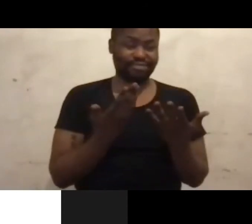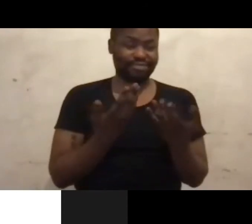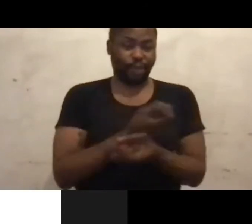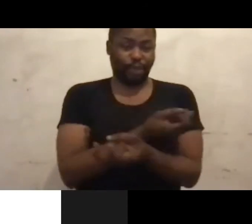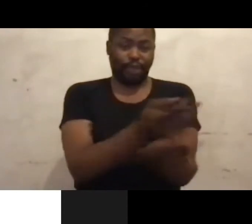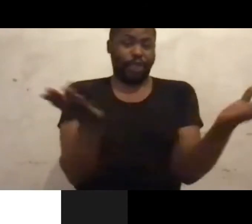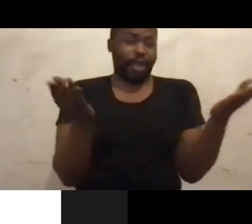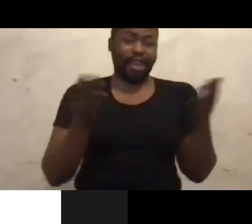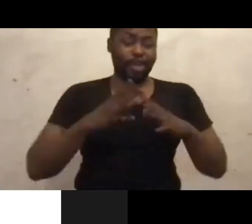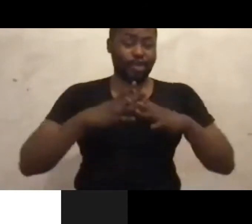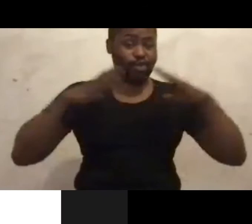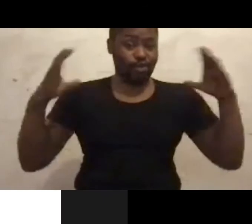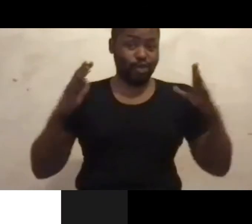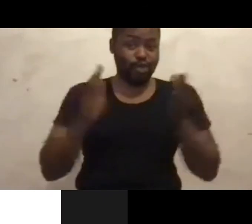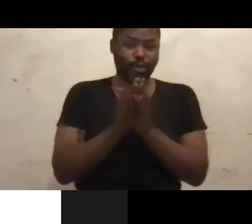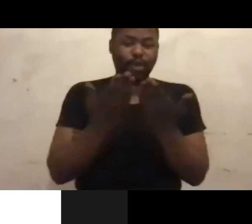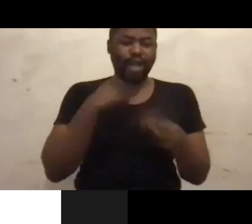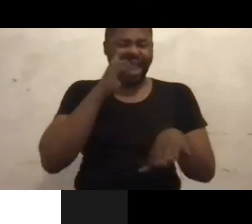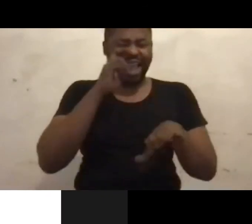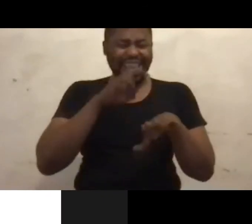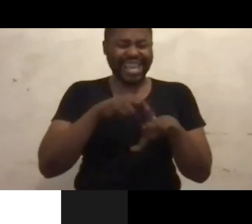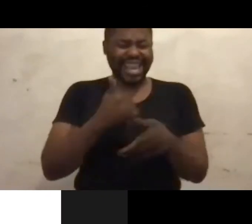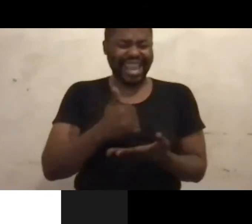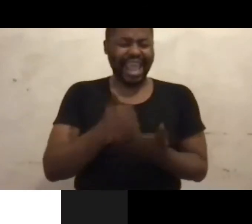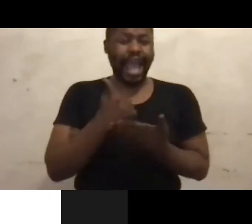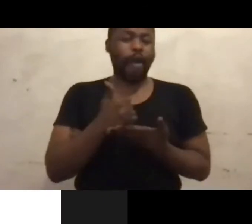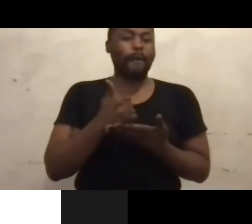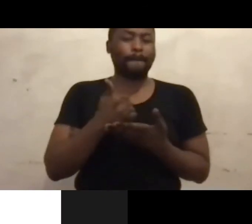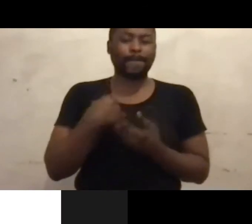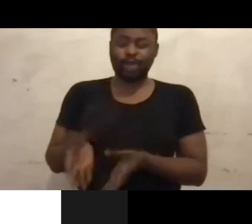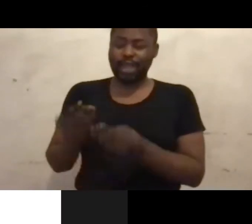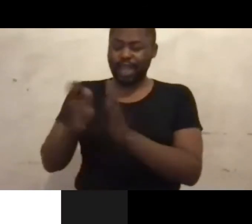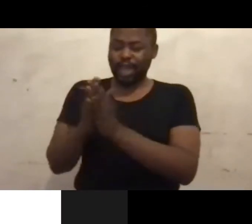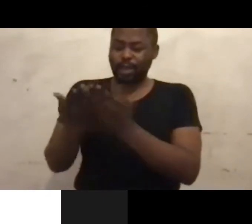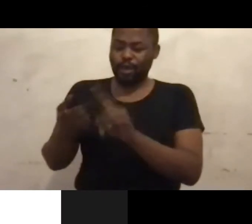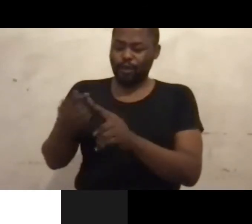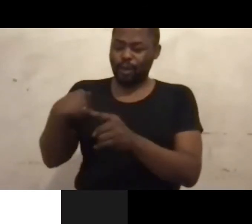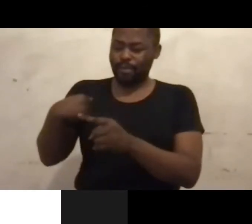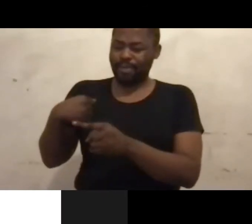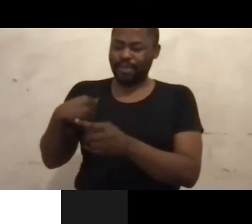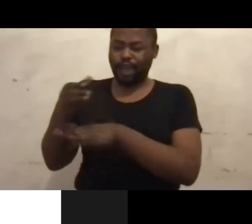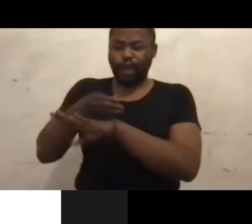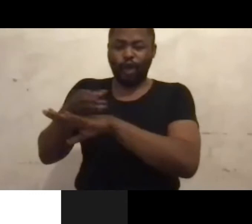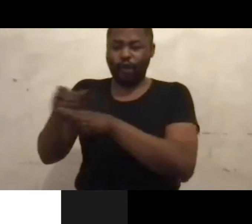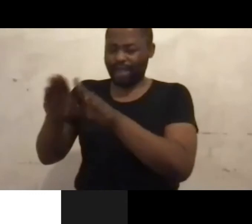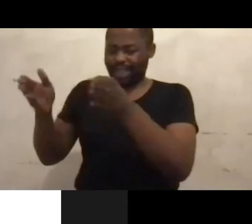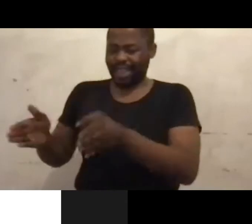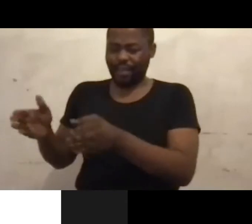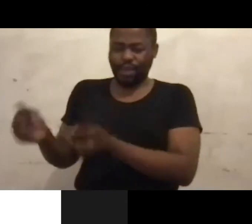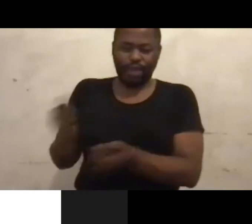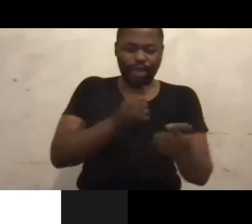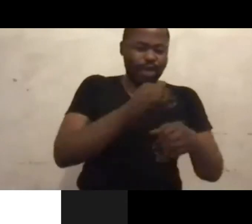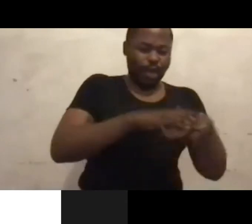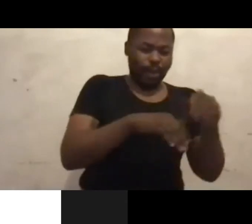I need help to carry the book from the coffee table into my arms. But it is so filled